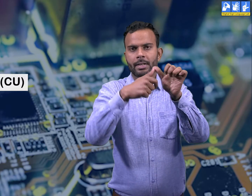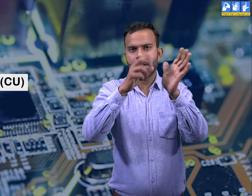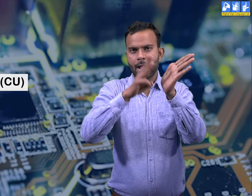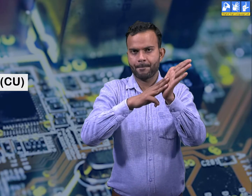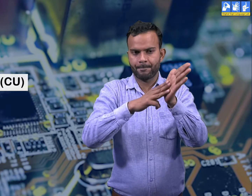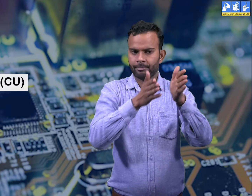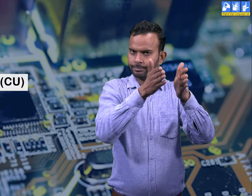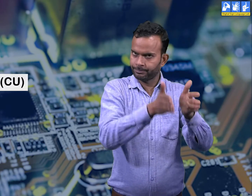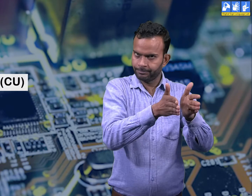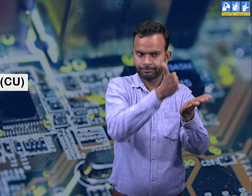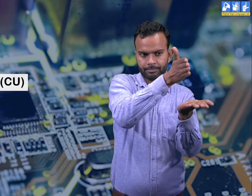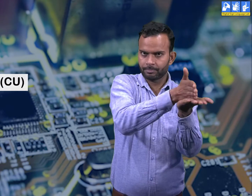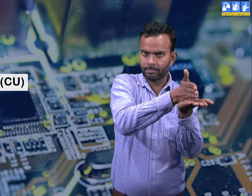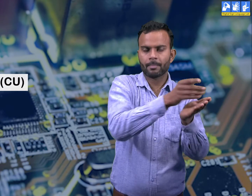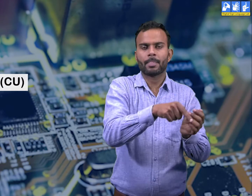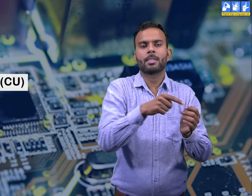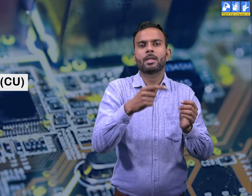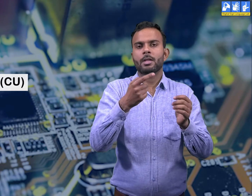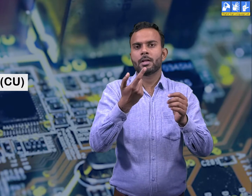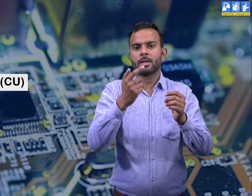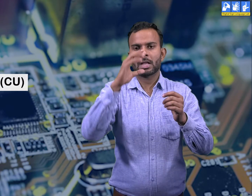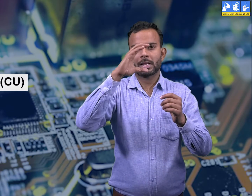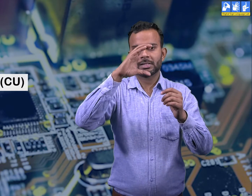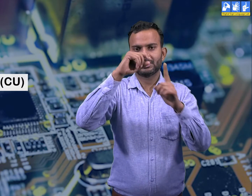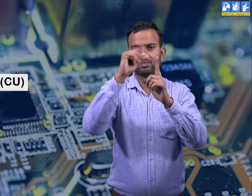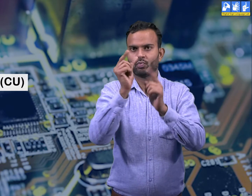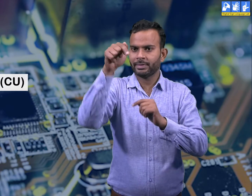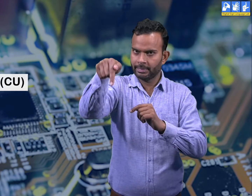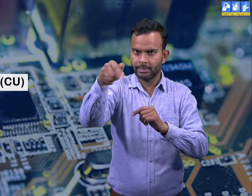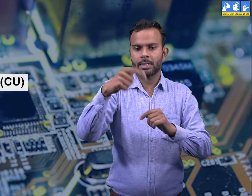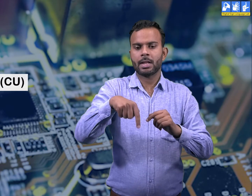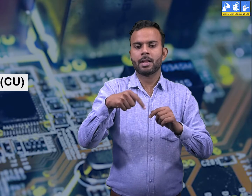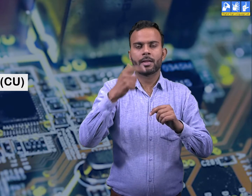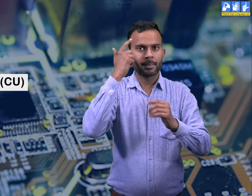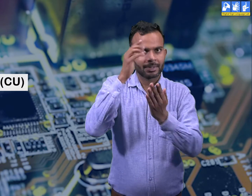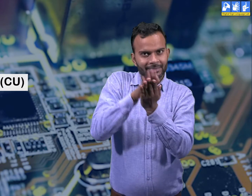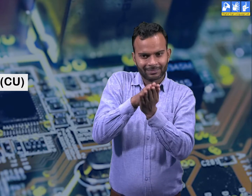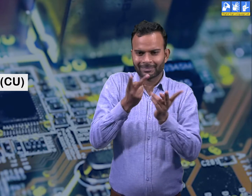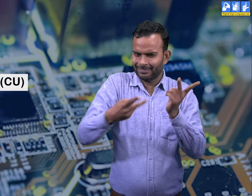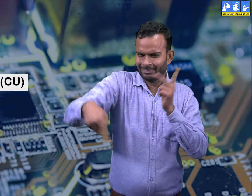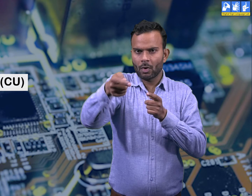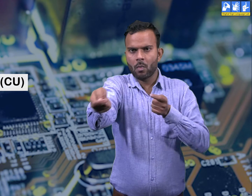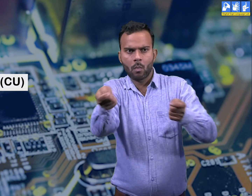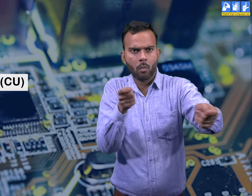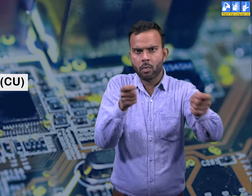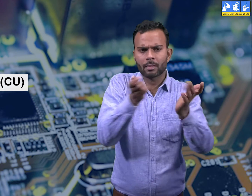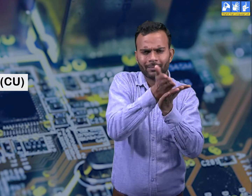which controls the sequence of instructions and tells other